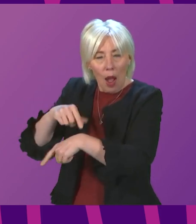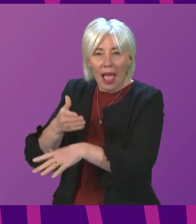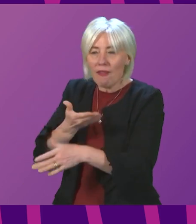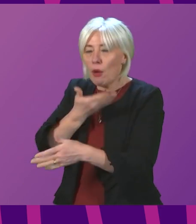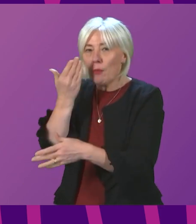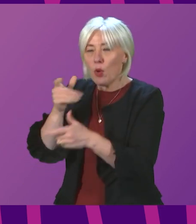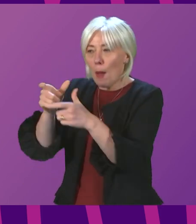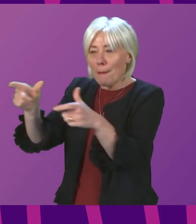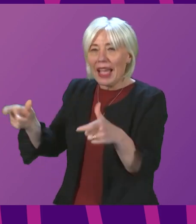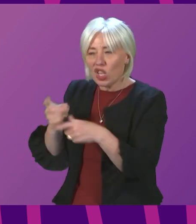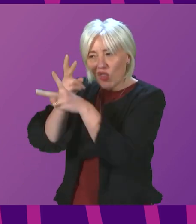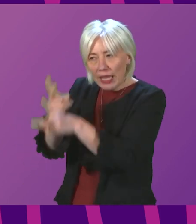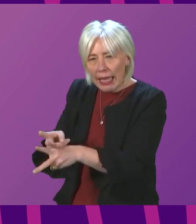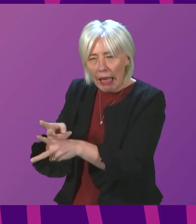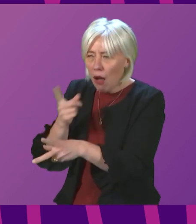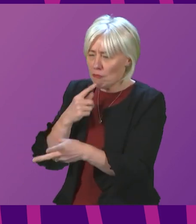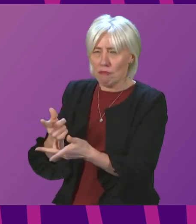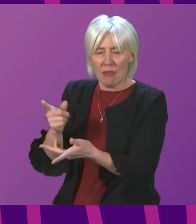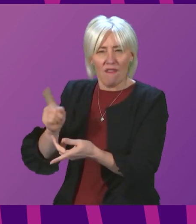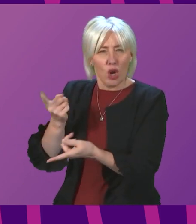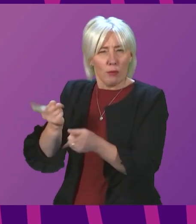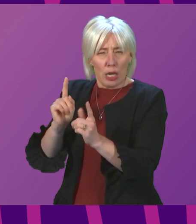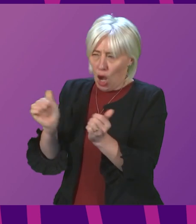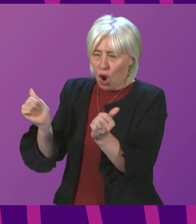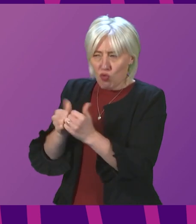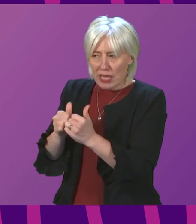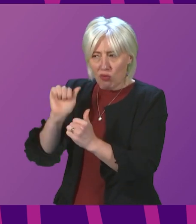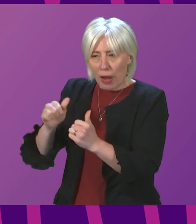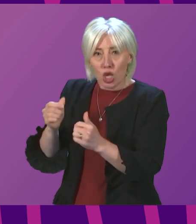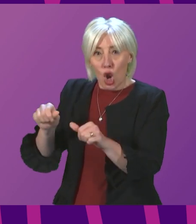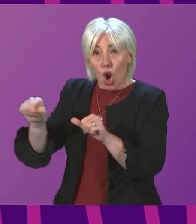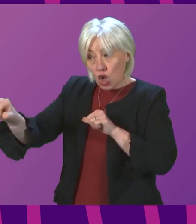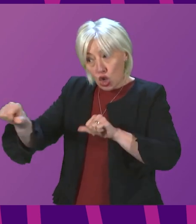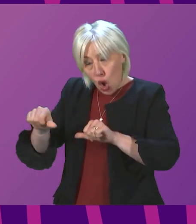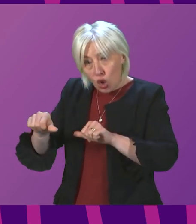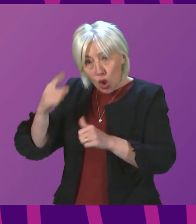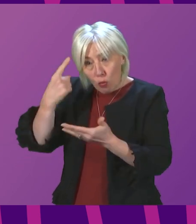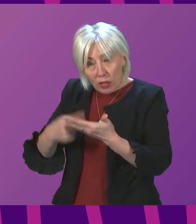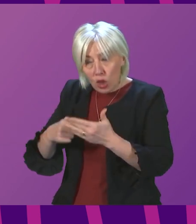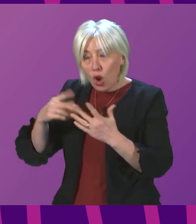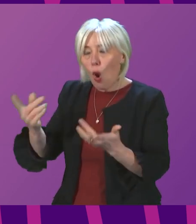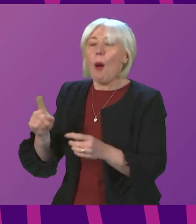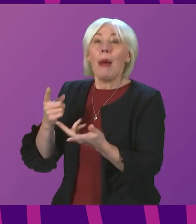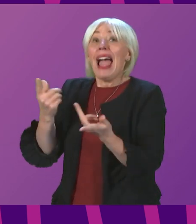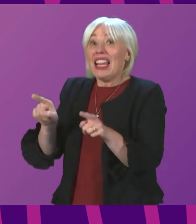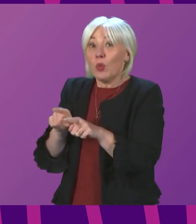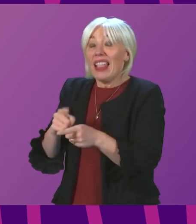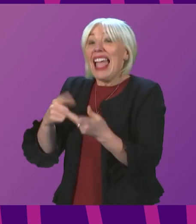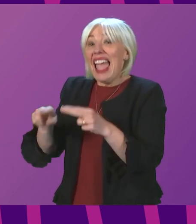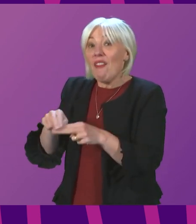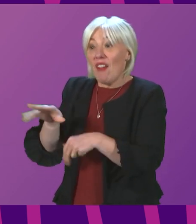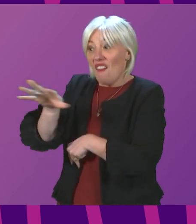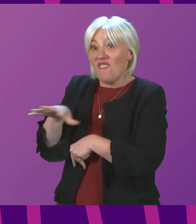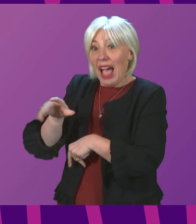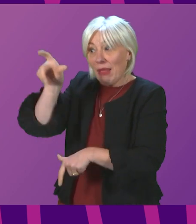in place? Can she advise if this is a short-term measure? And can I ask the First Minister, if family carers are to be valued in this